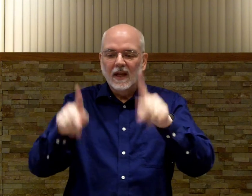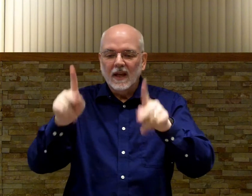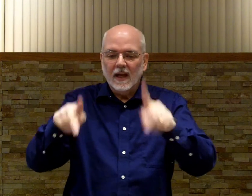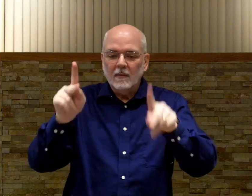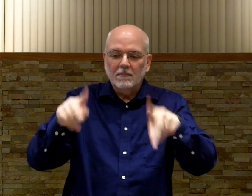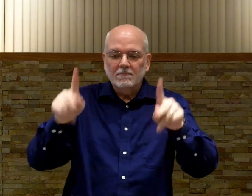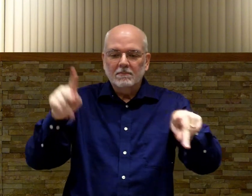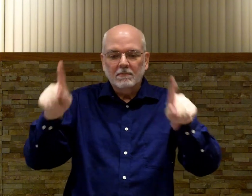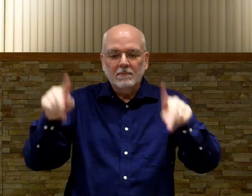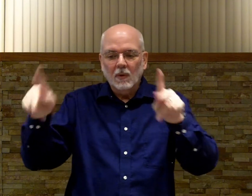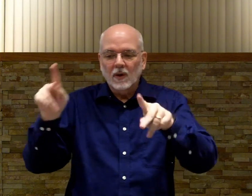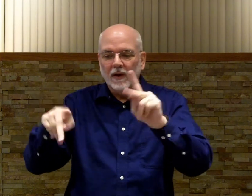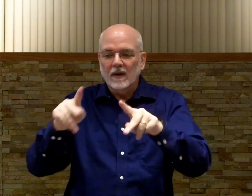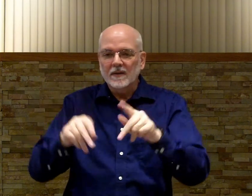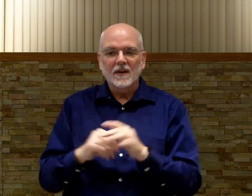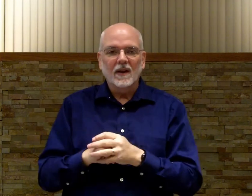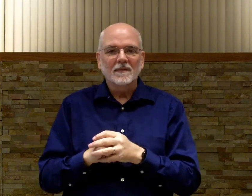kind of poking around. All right?